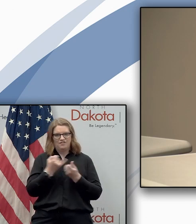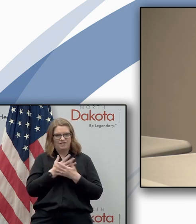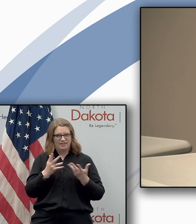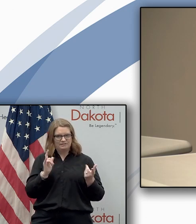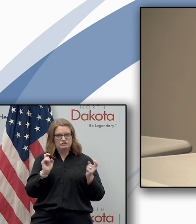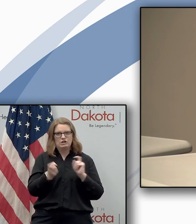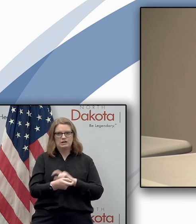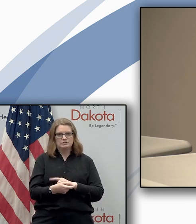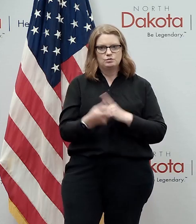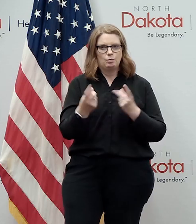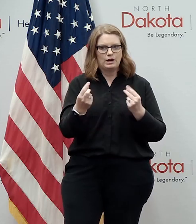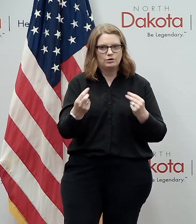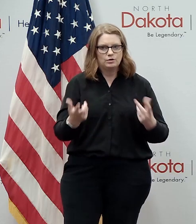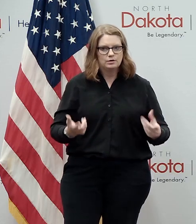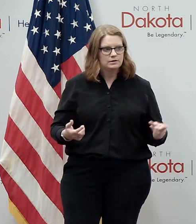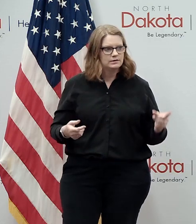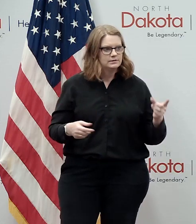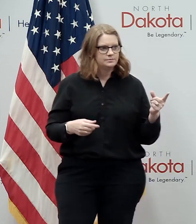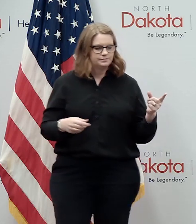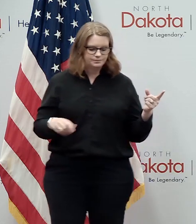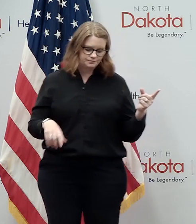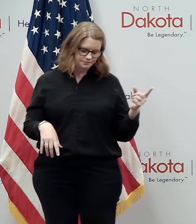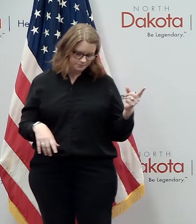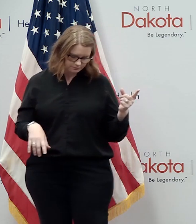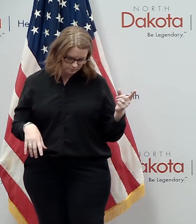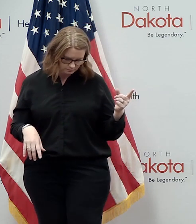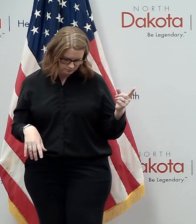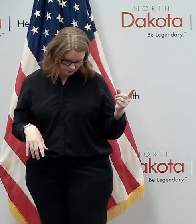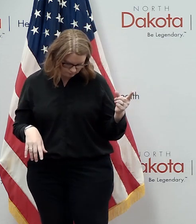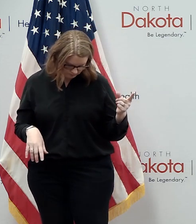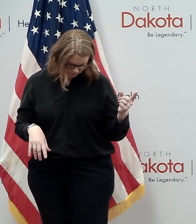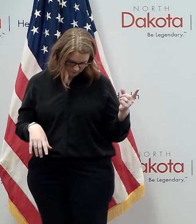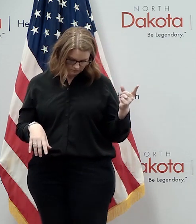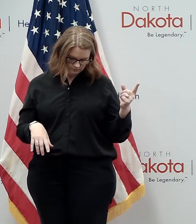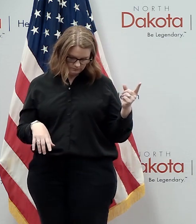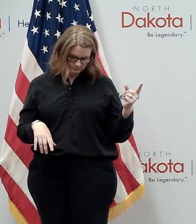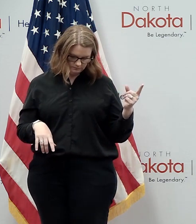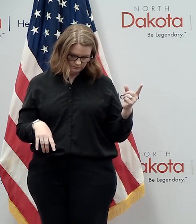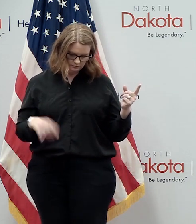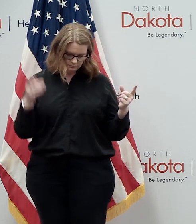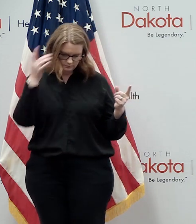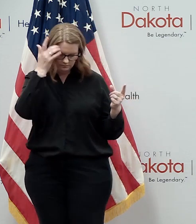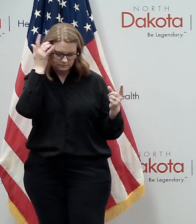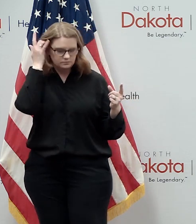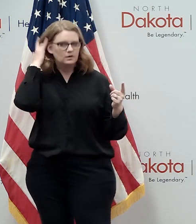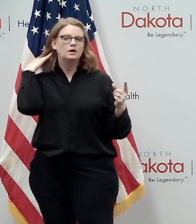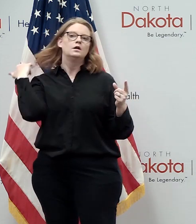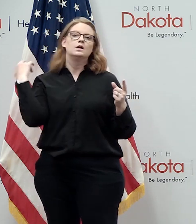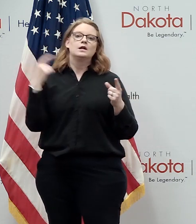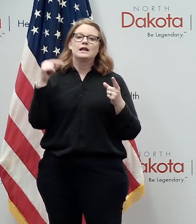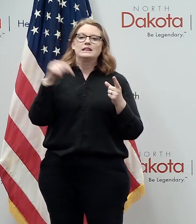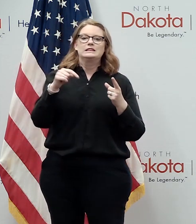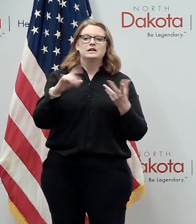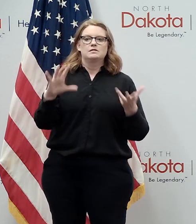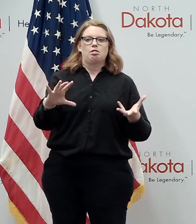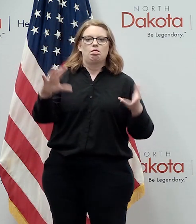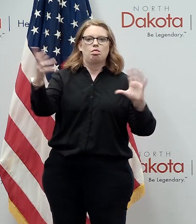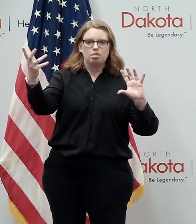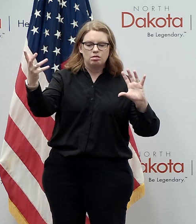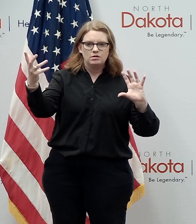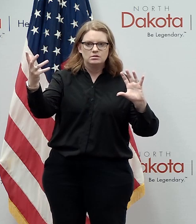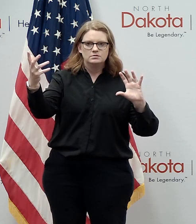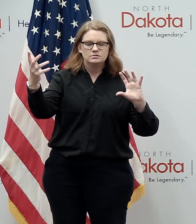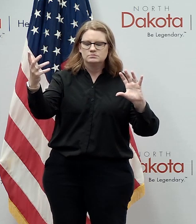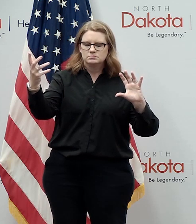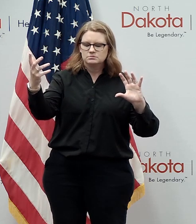differently well i think you know every this disruption has probably caused almost every business to rethink uh